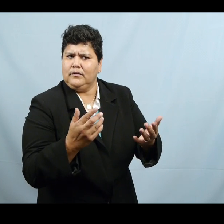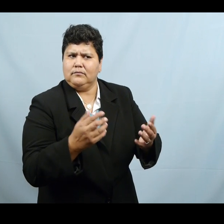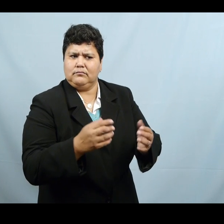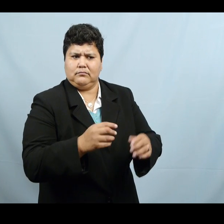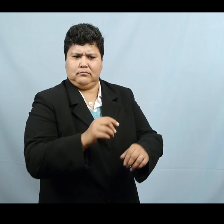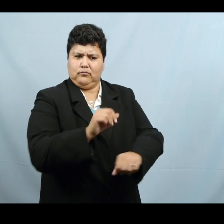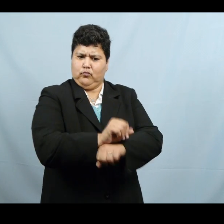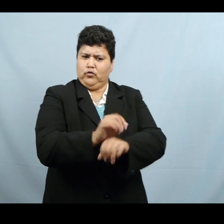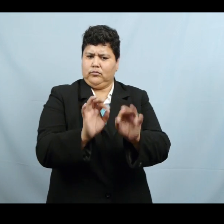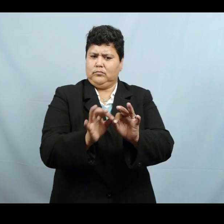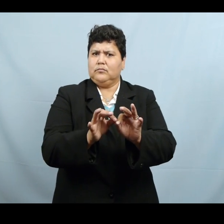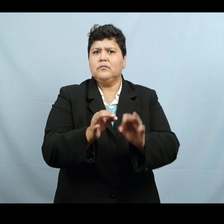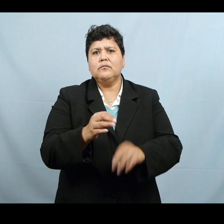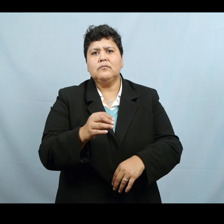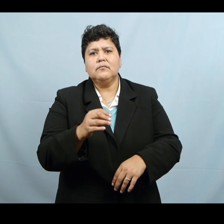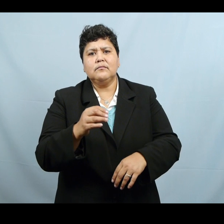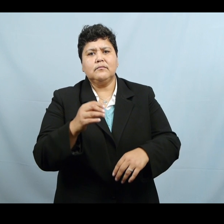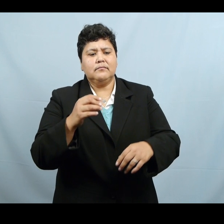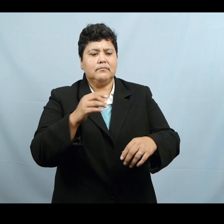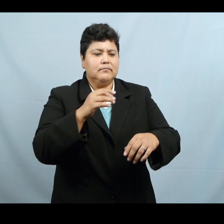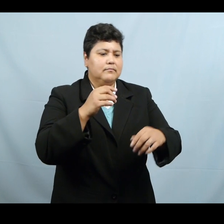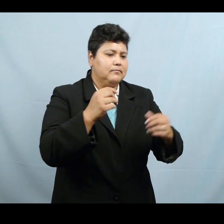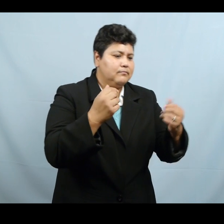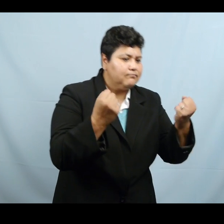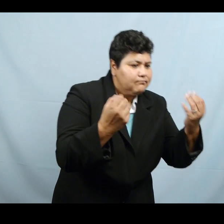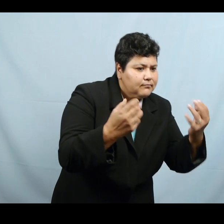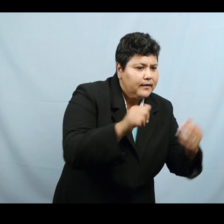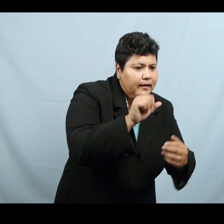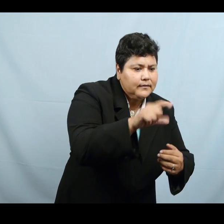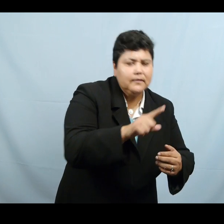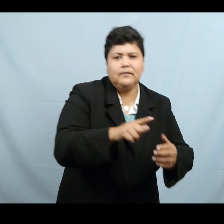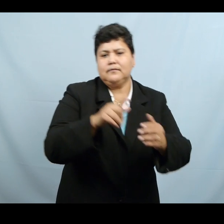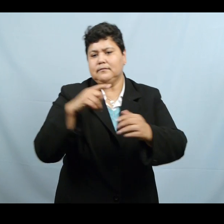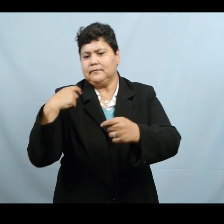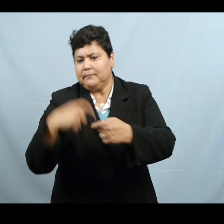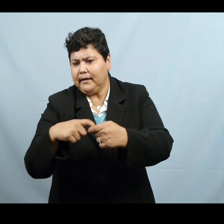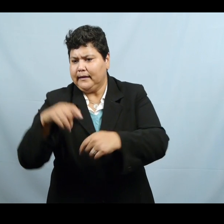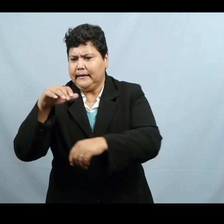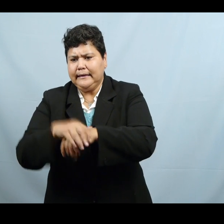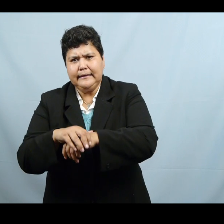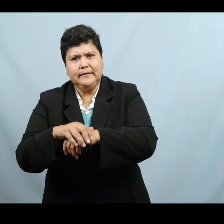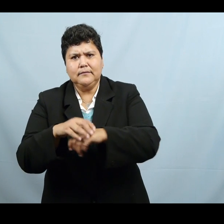which led to this video project highlighting the work of trilingual interpreters.